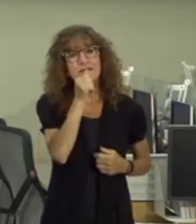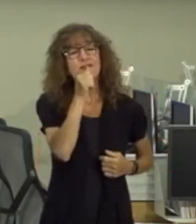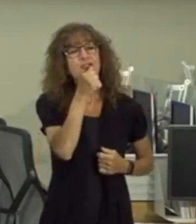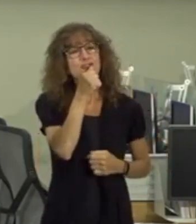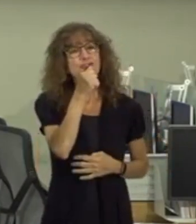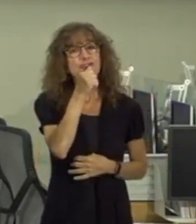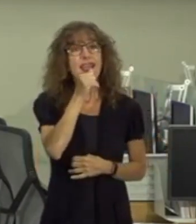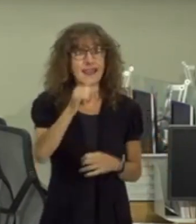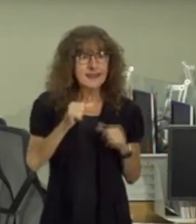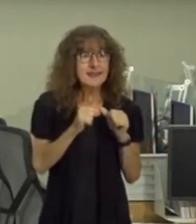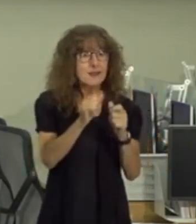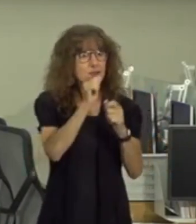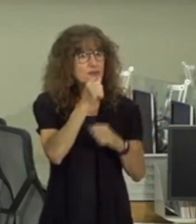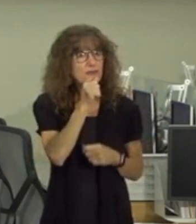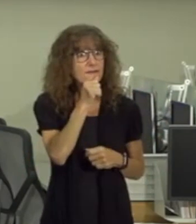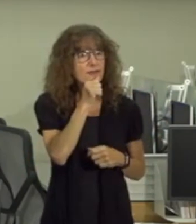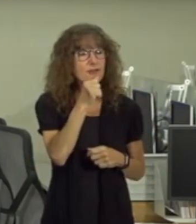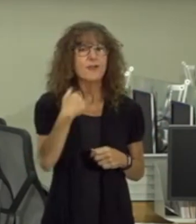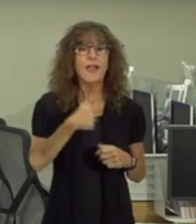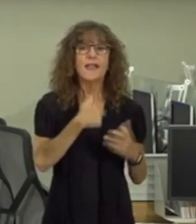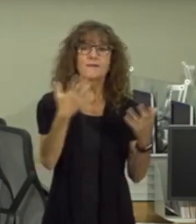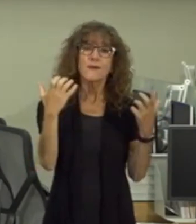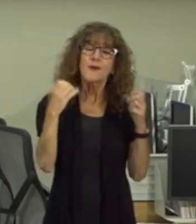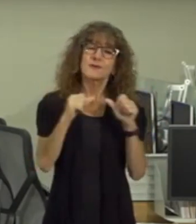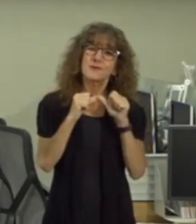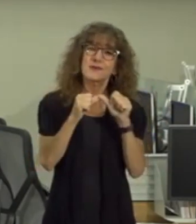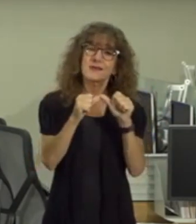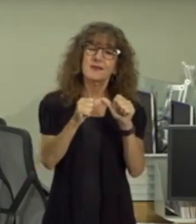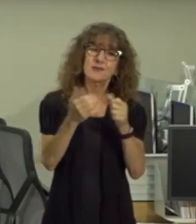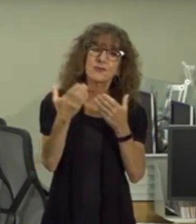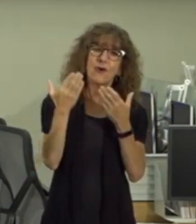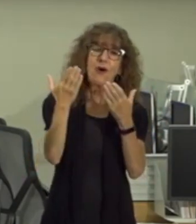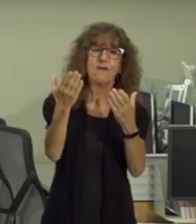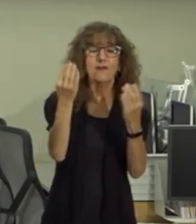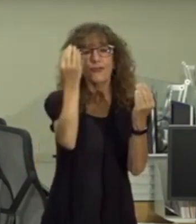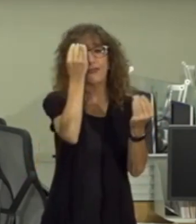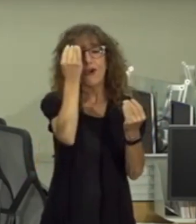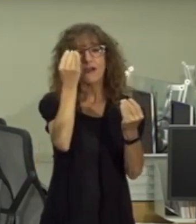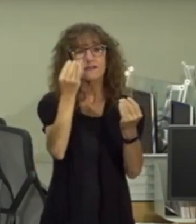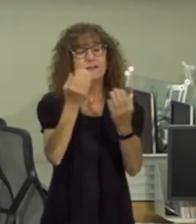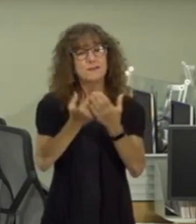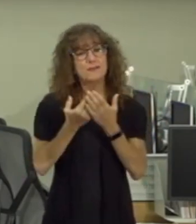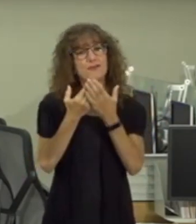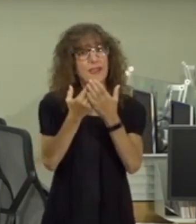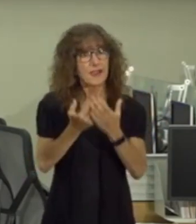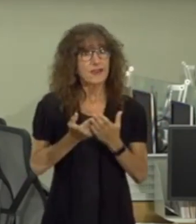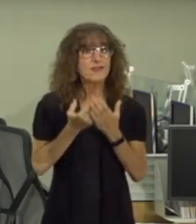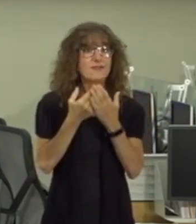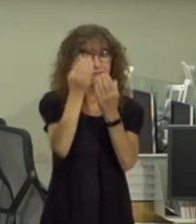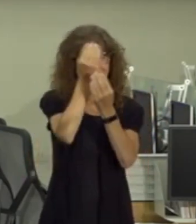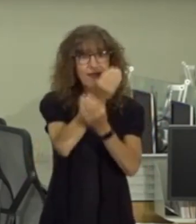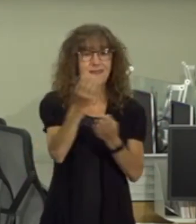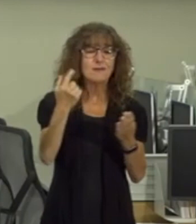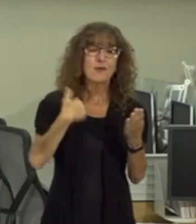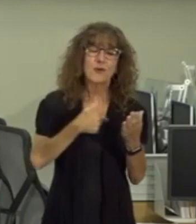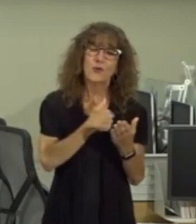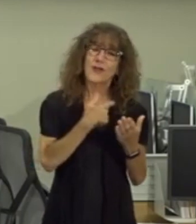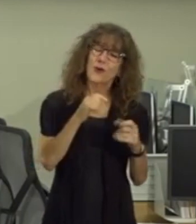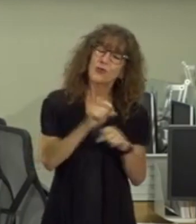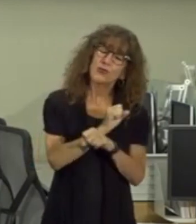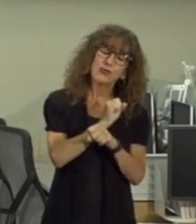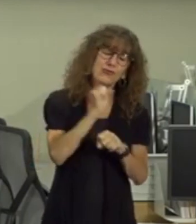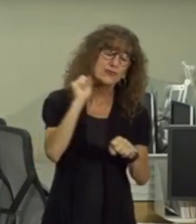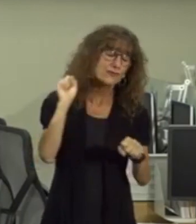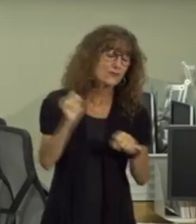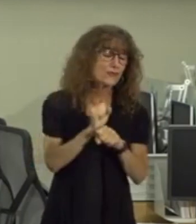and continue to suffer and we want to continue to offer our thoughts and prayers and and let them know that we're working as hard